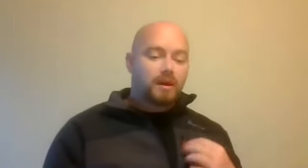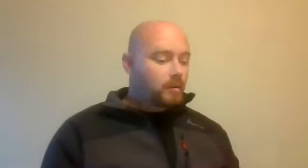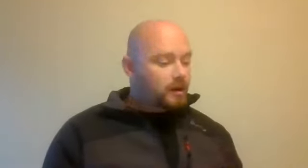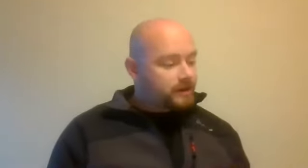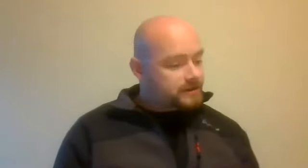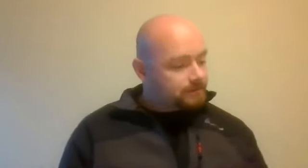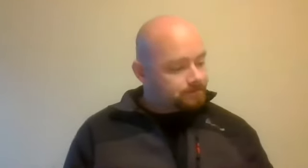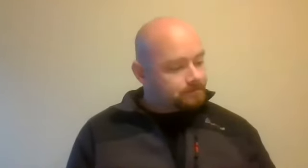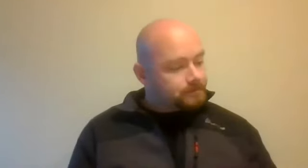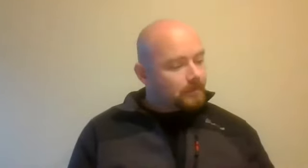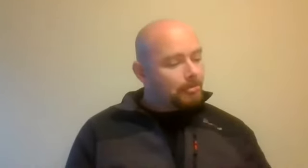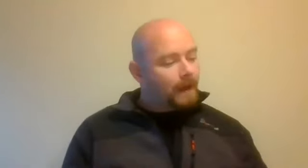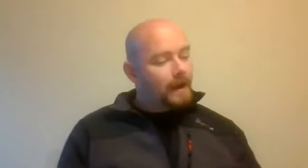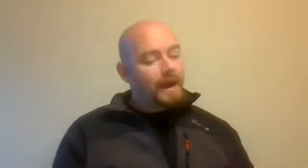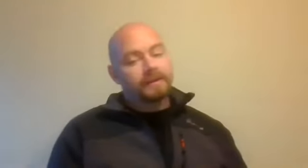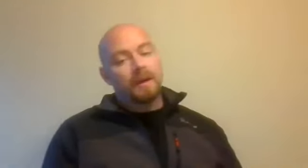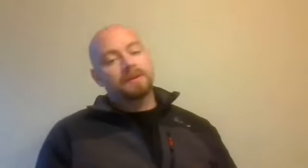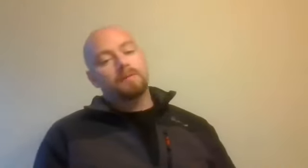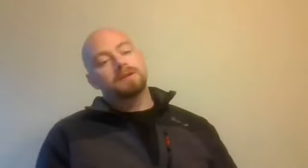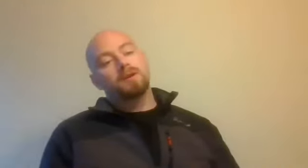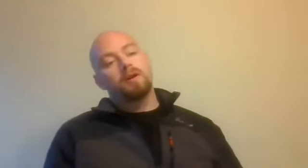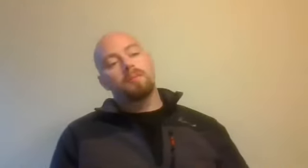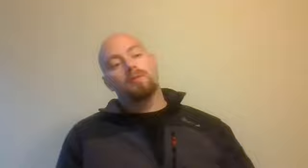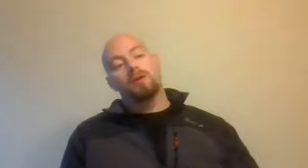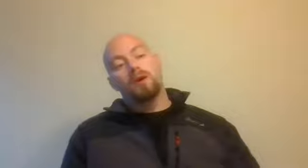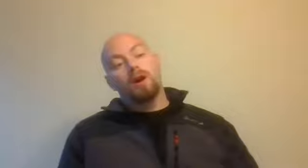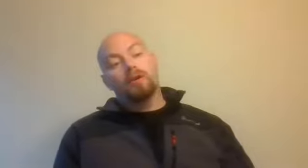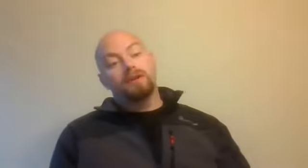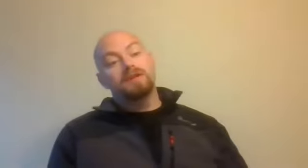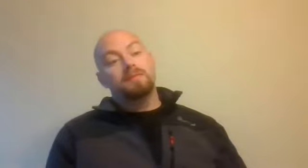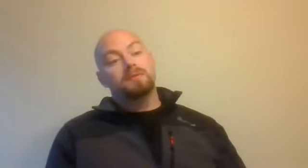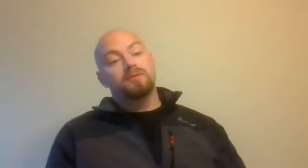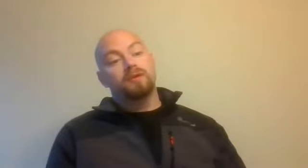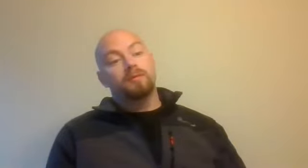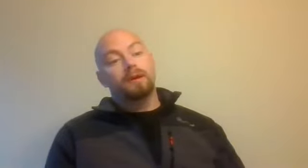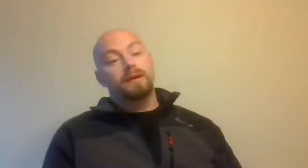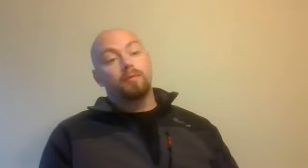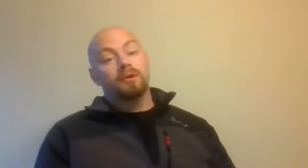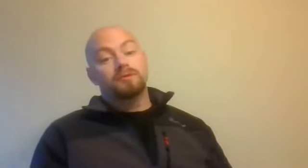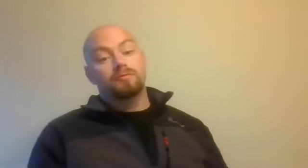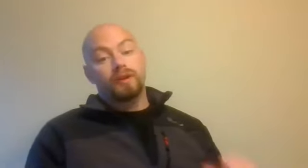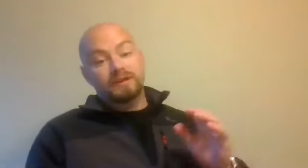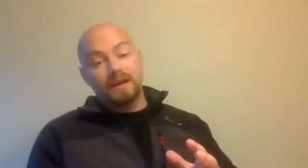clients. And the topic that I want to talk about on this episode very quickly was risk,